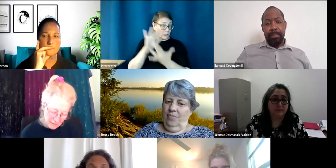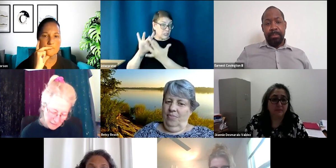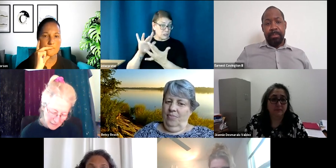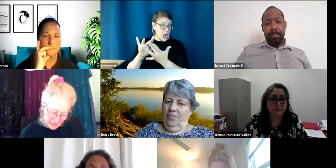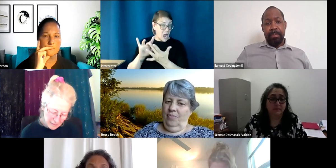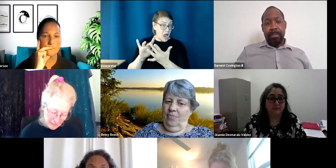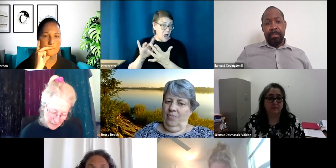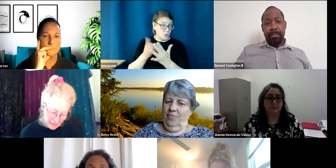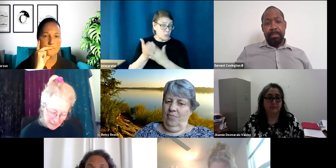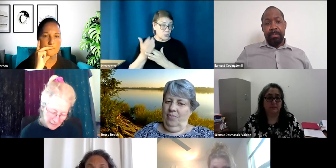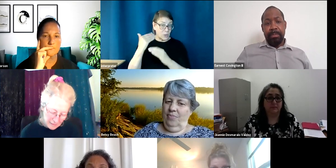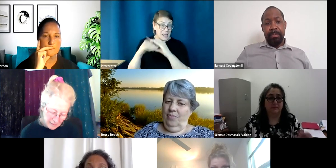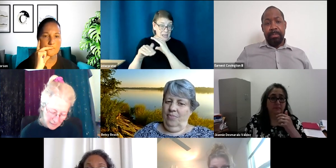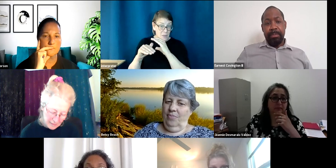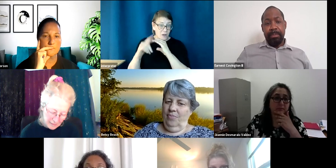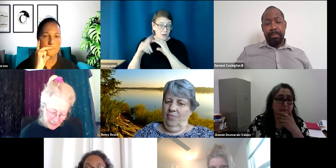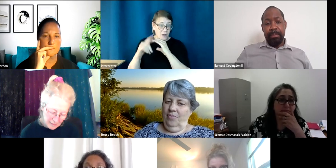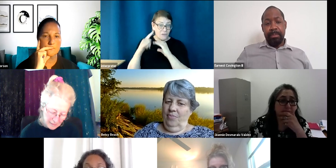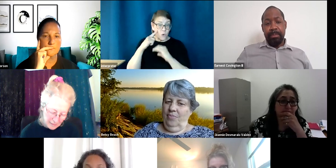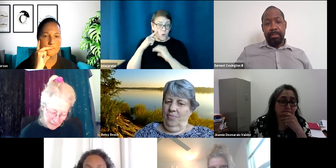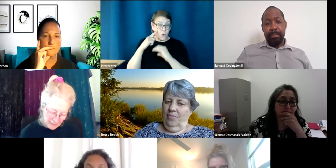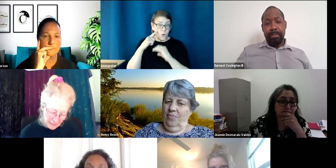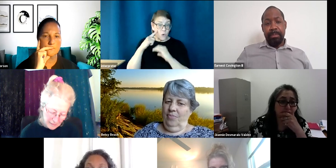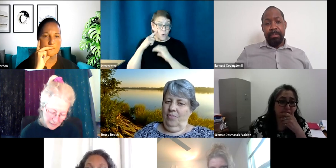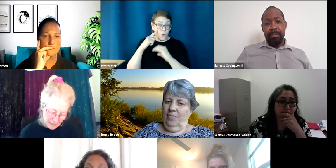email, um, for someone from the committee to co-host with me.